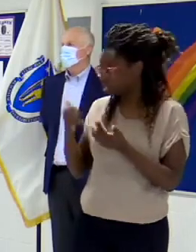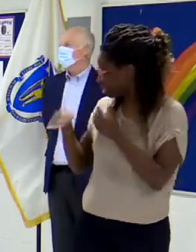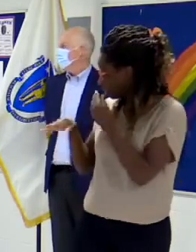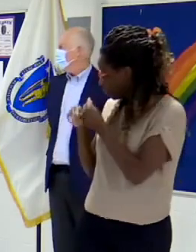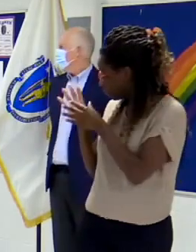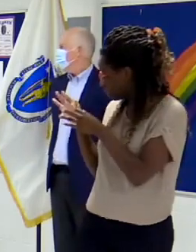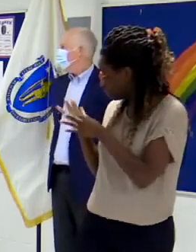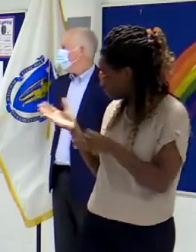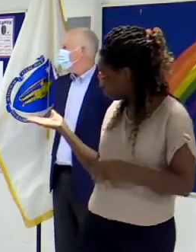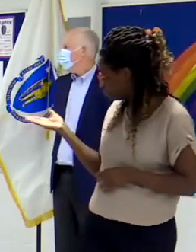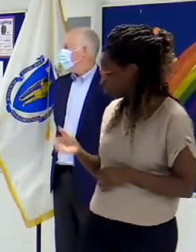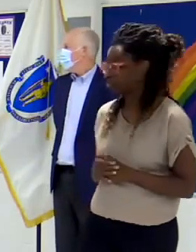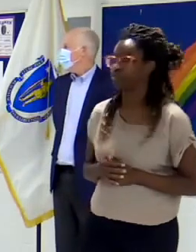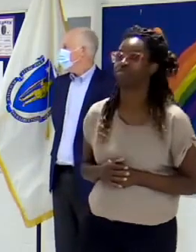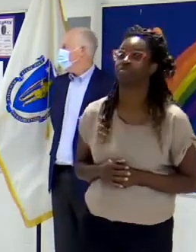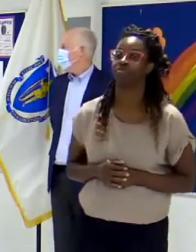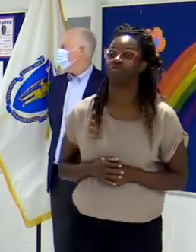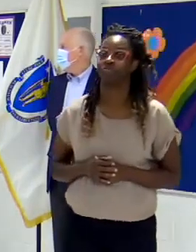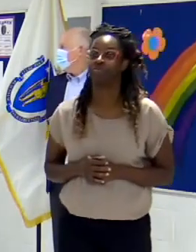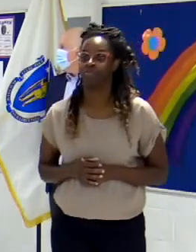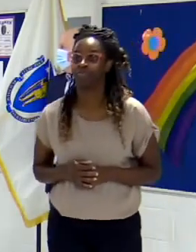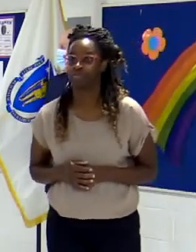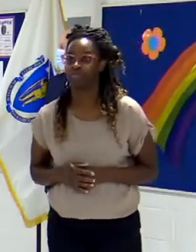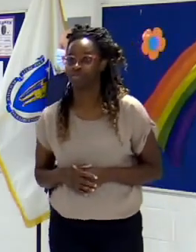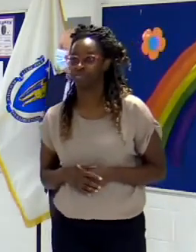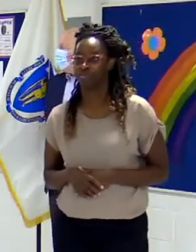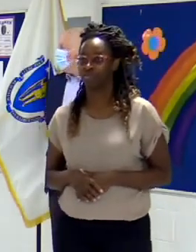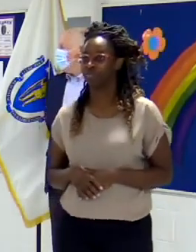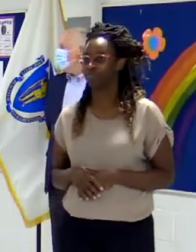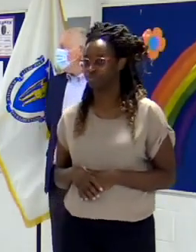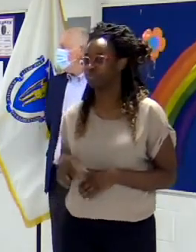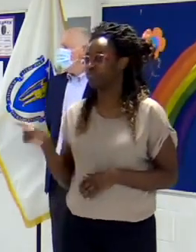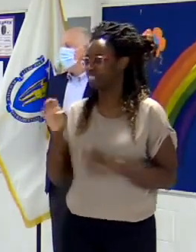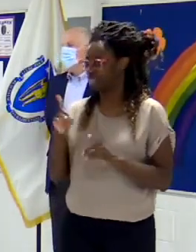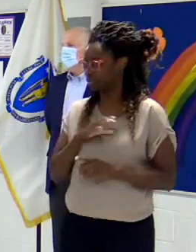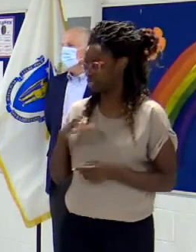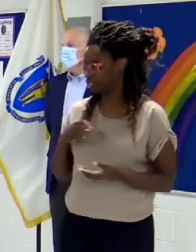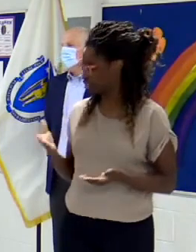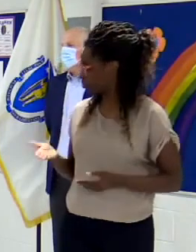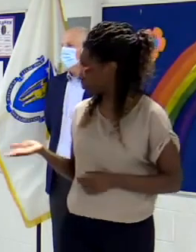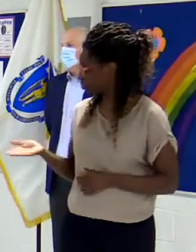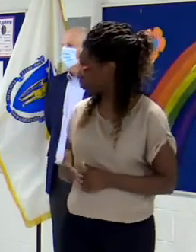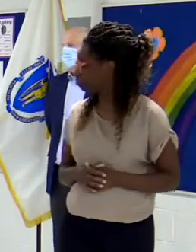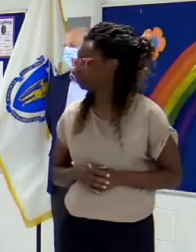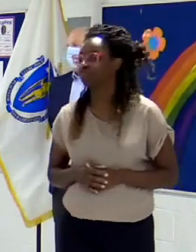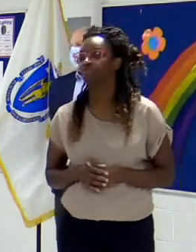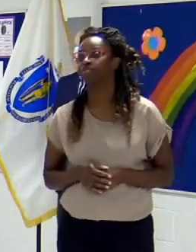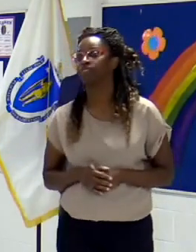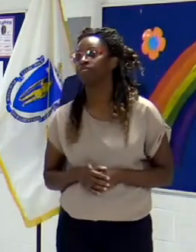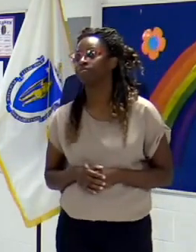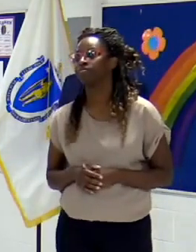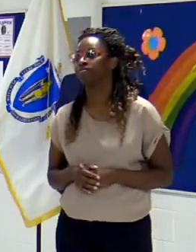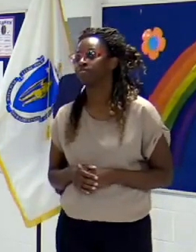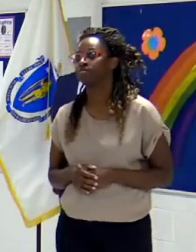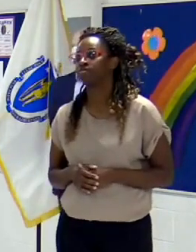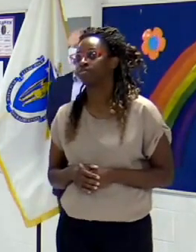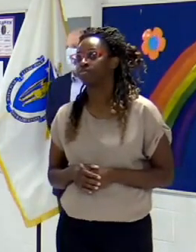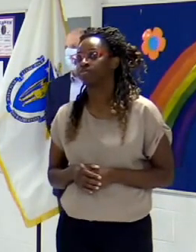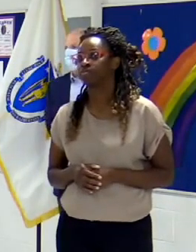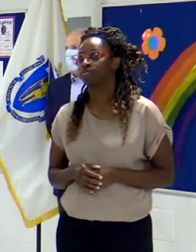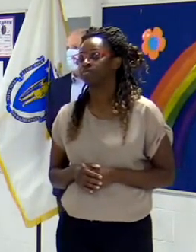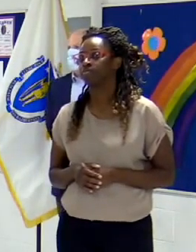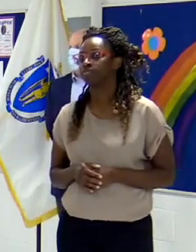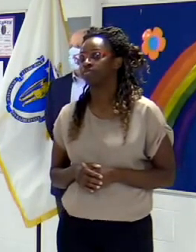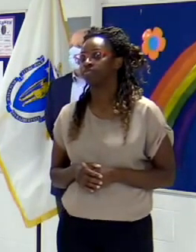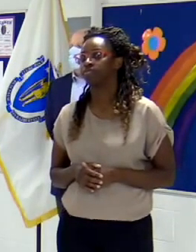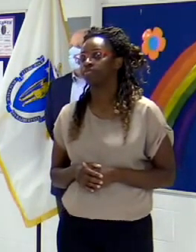Yeah, so, um, you know, the best part of our job,